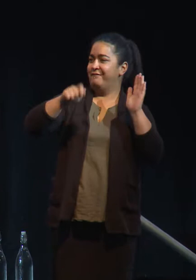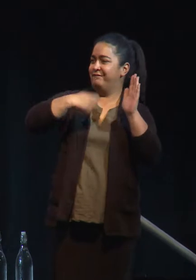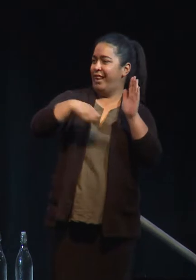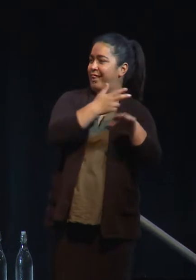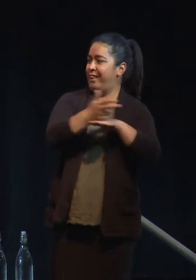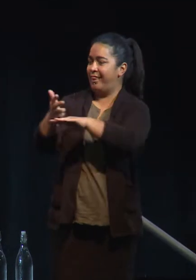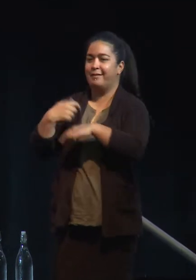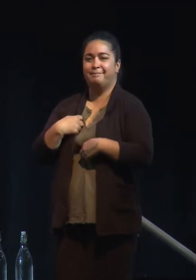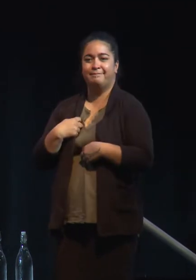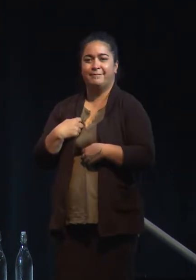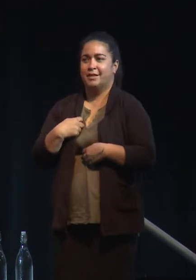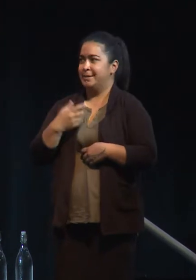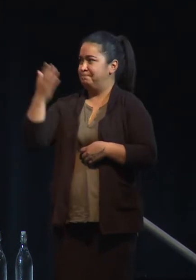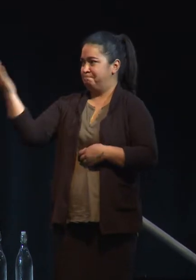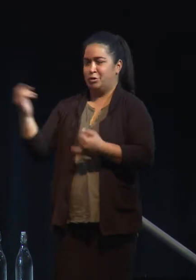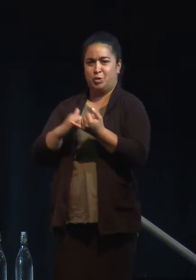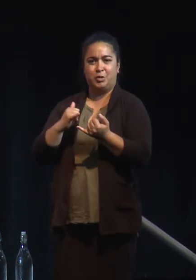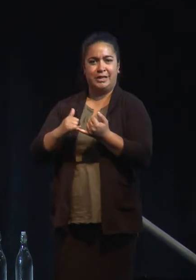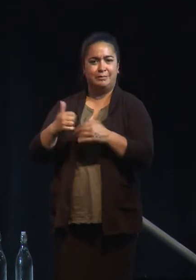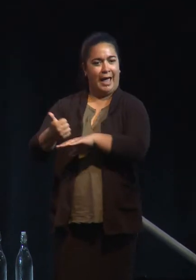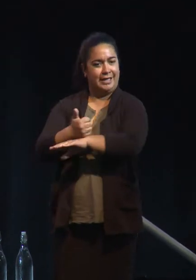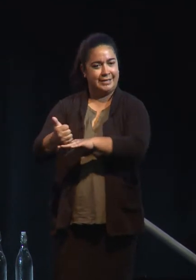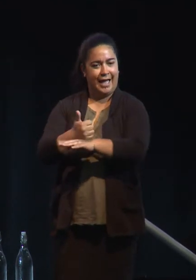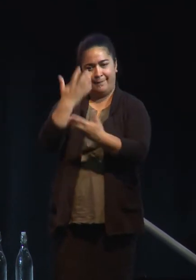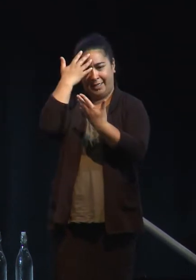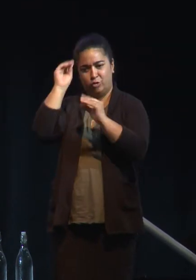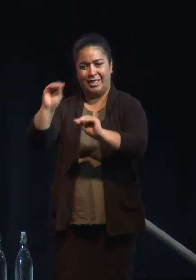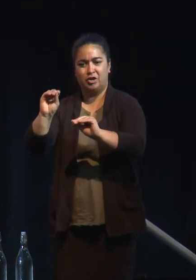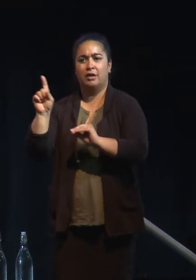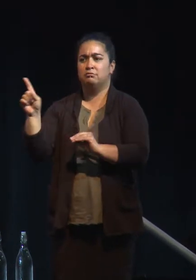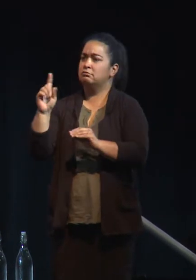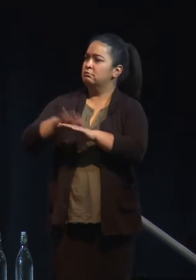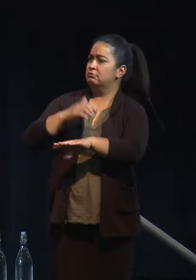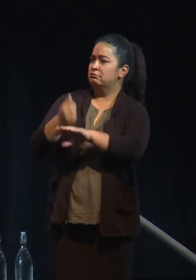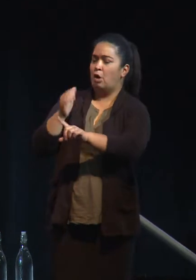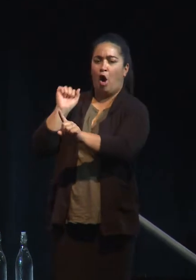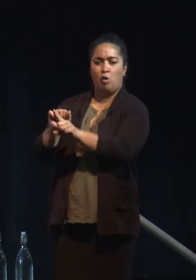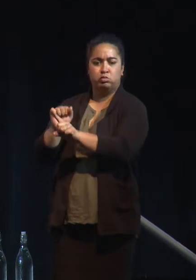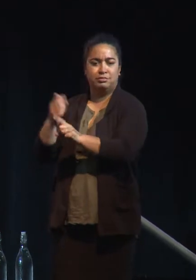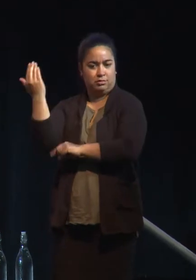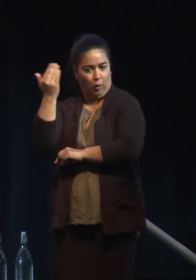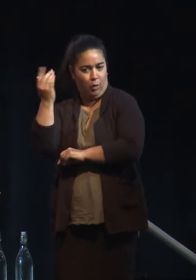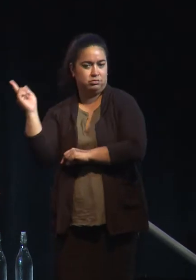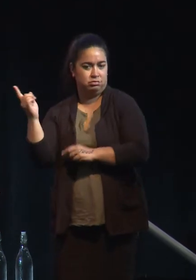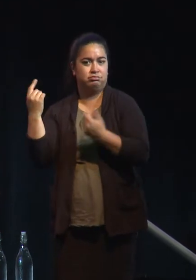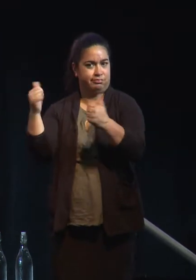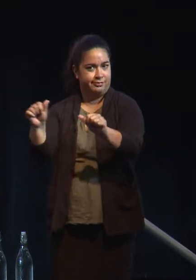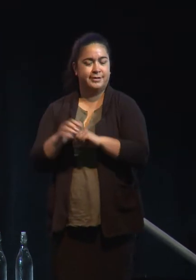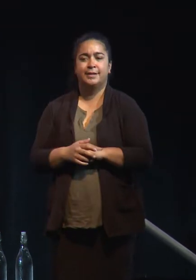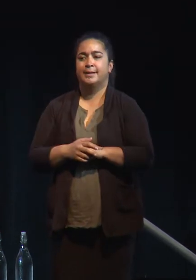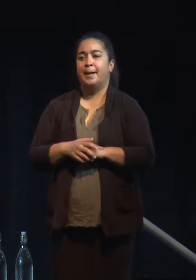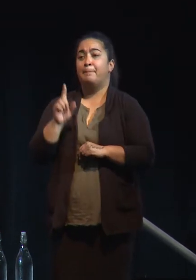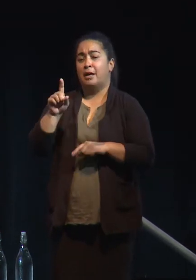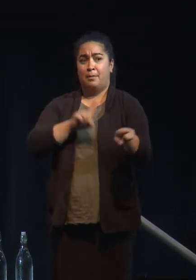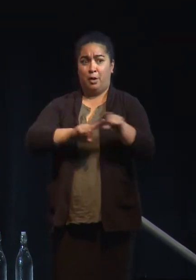as an actor and an educator. She founded her own schools. But most of our work actually